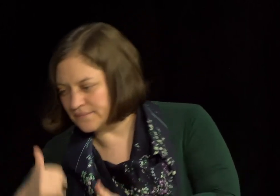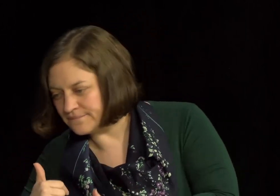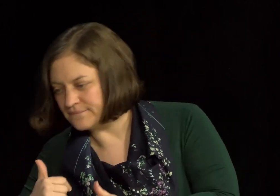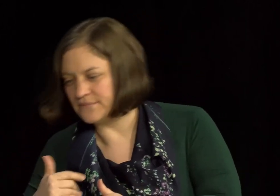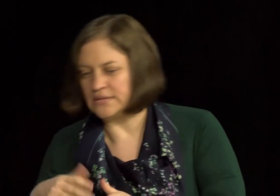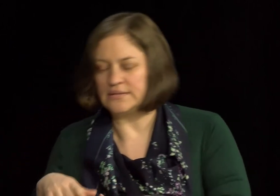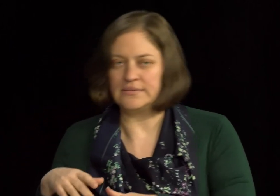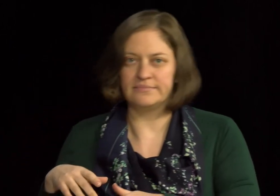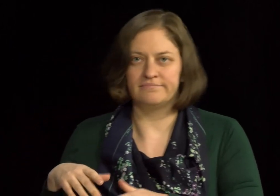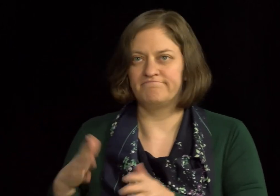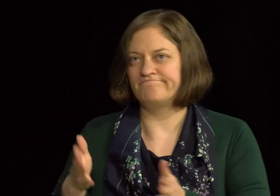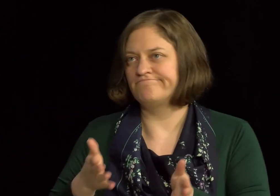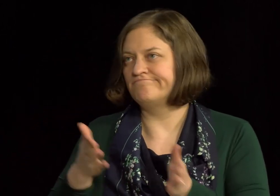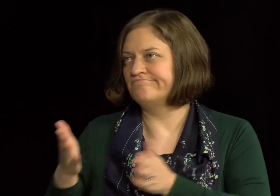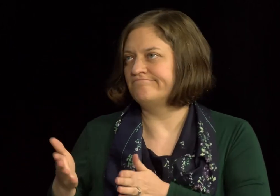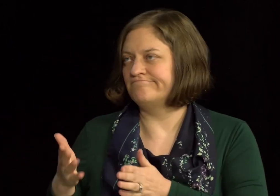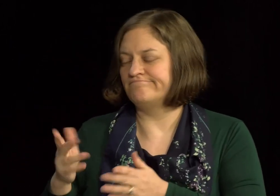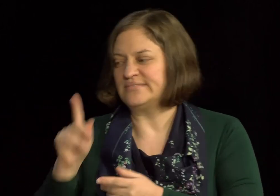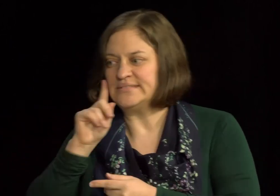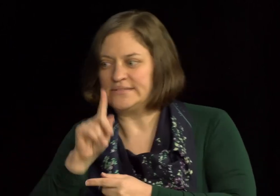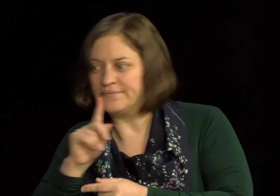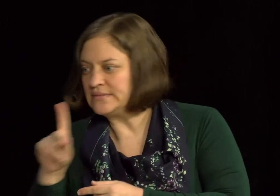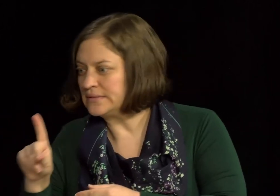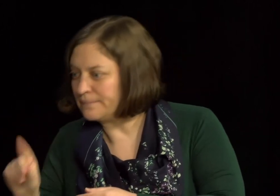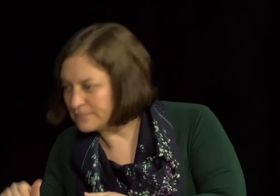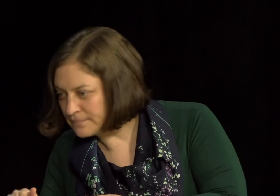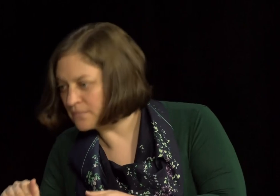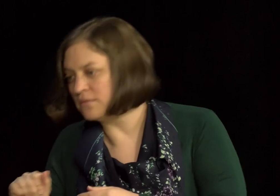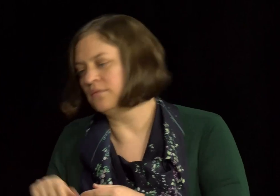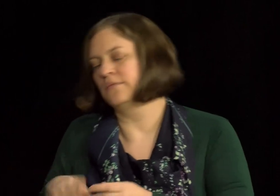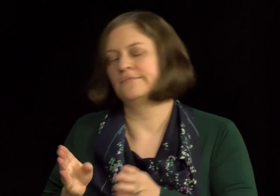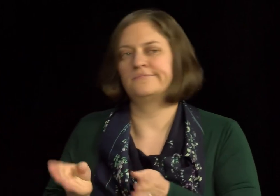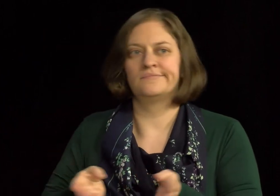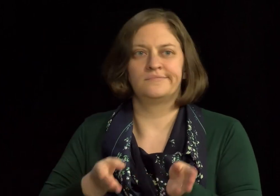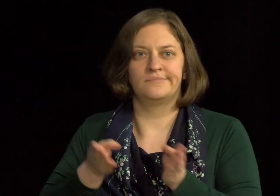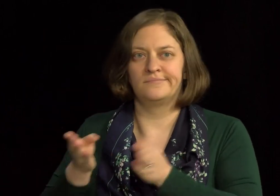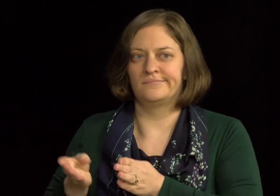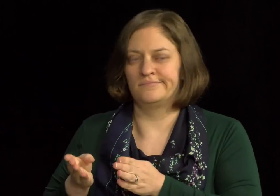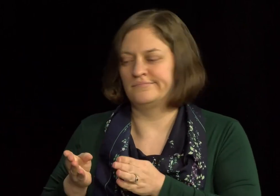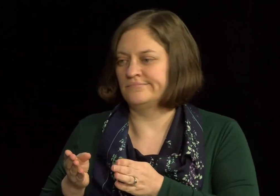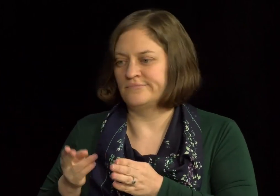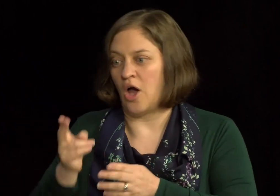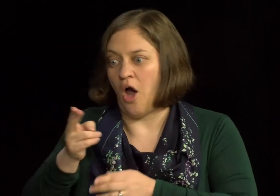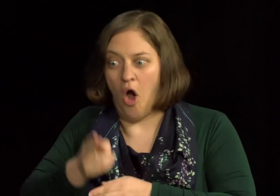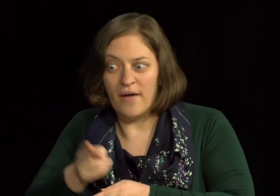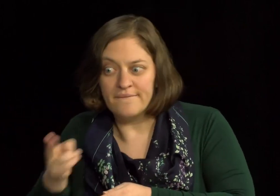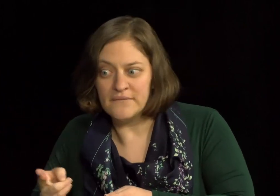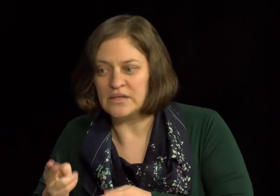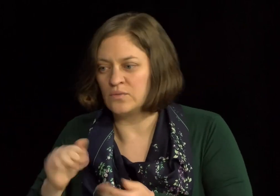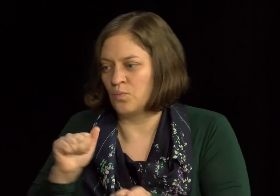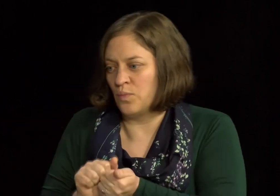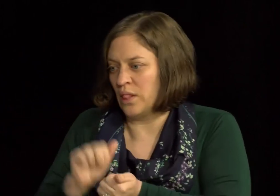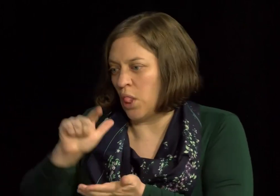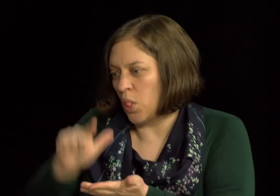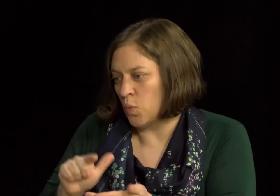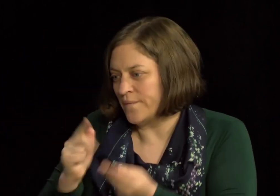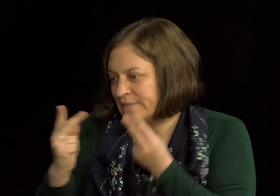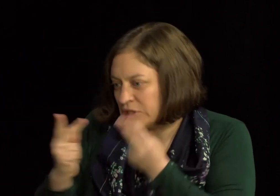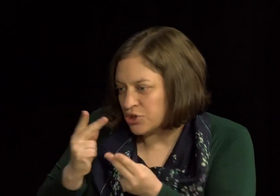hearing, late deafened for people who lose their hearing later in life, deaf people with disabilities, hard of hearing